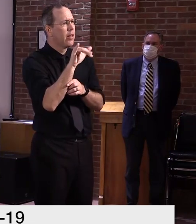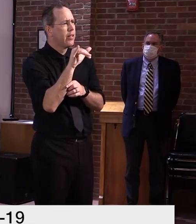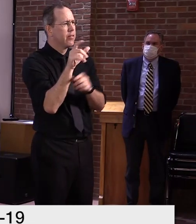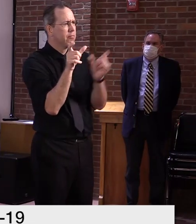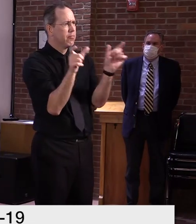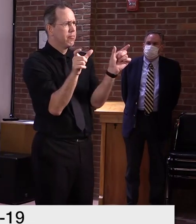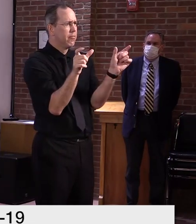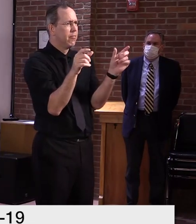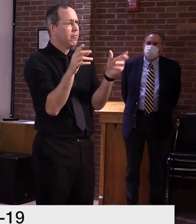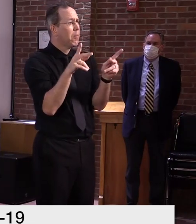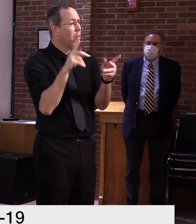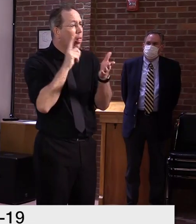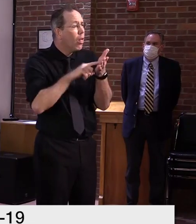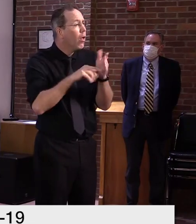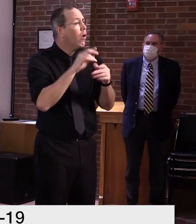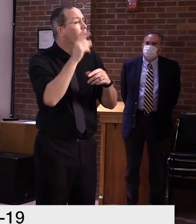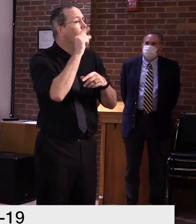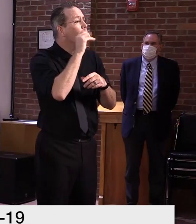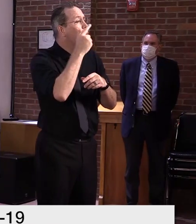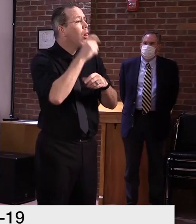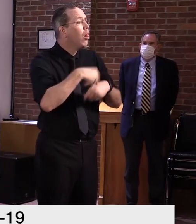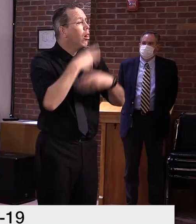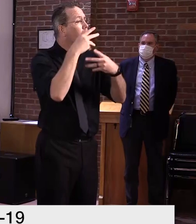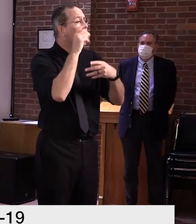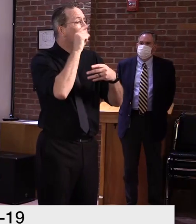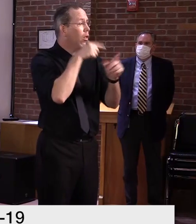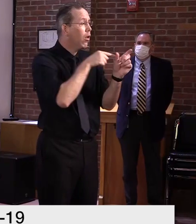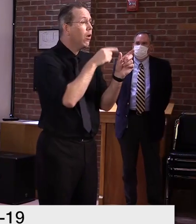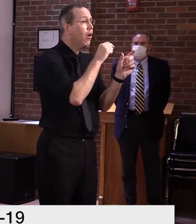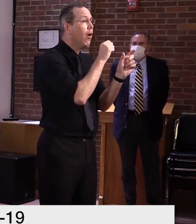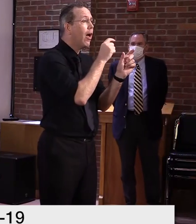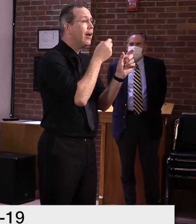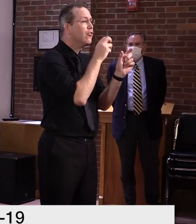Sure, I'll take a crack and defer to the medical doctors. Um,